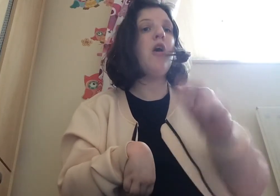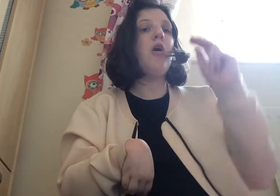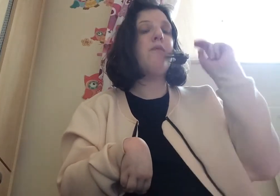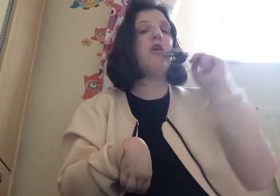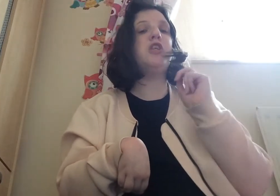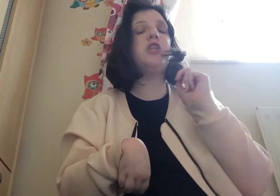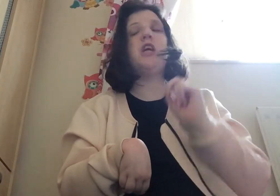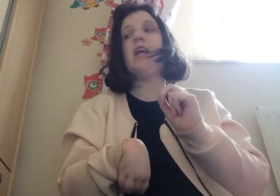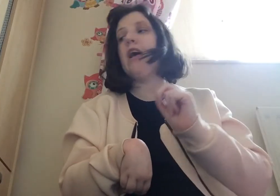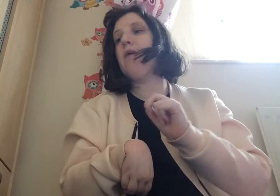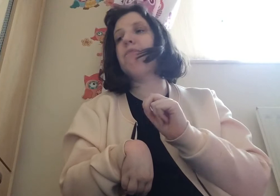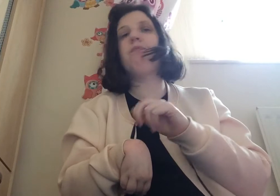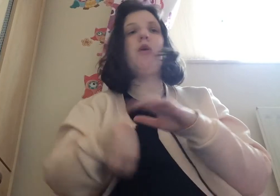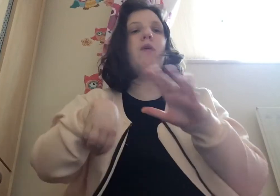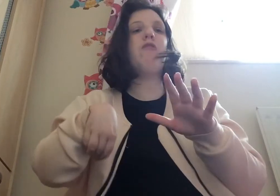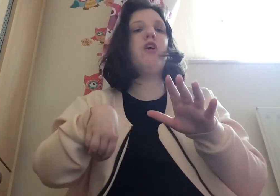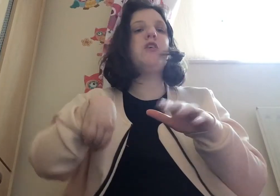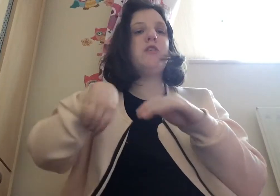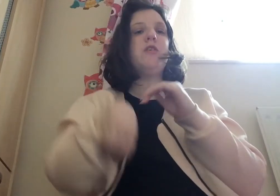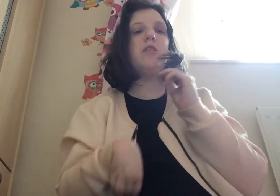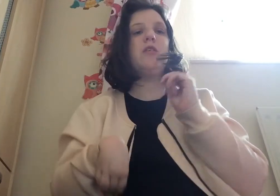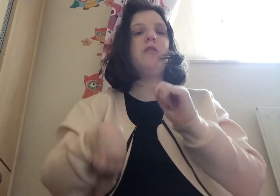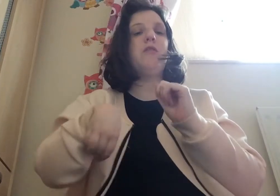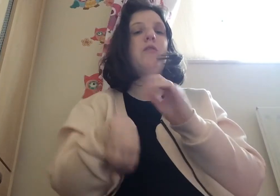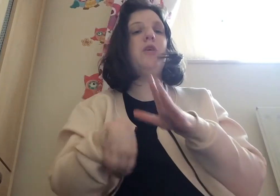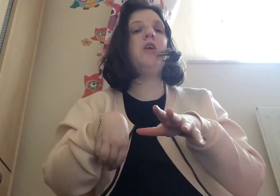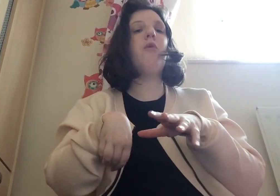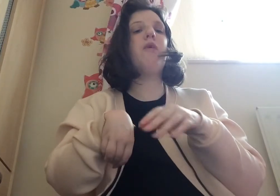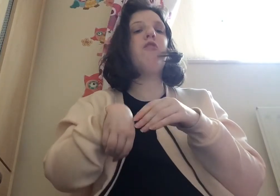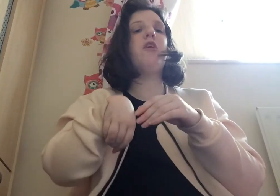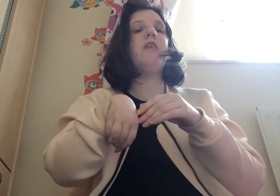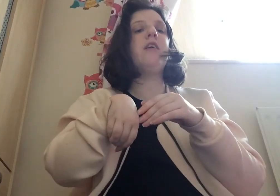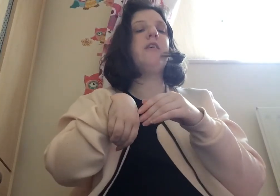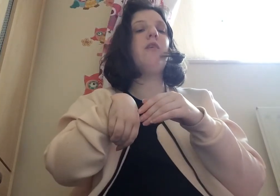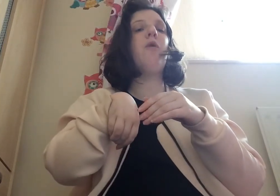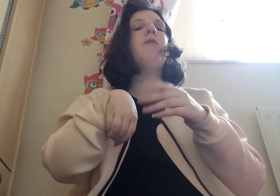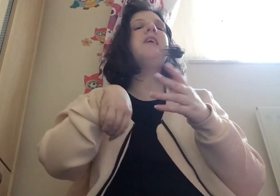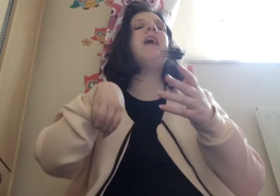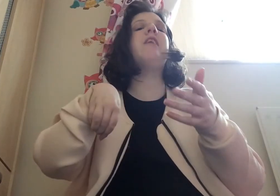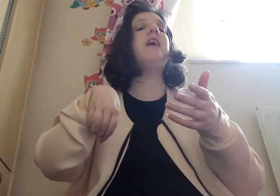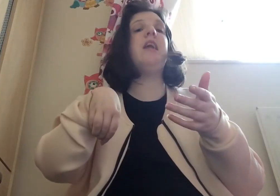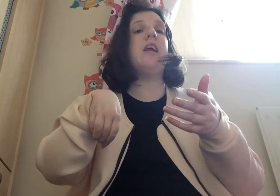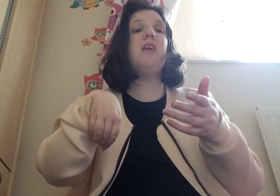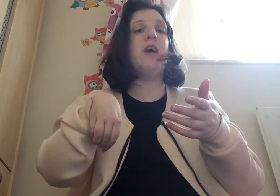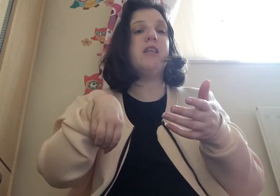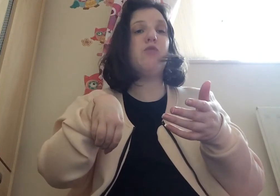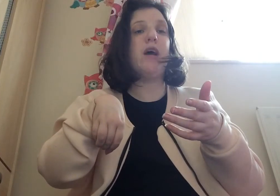because she um we first you know we first had well we didn't have an inkling anyway did we